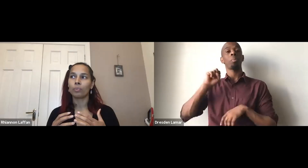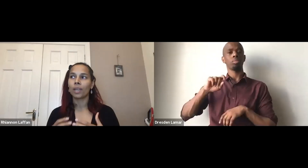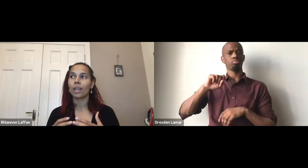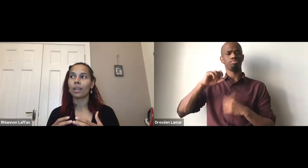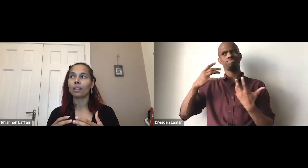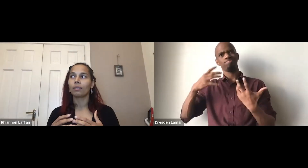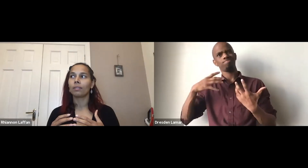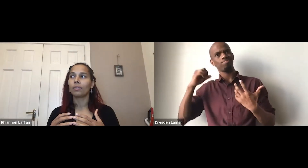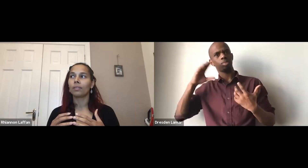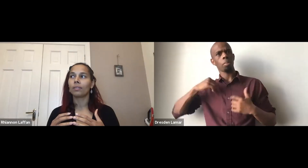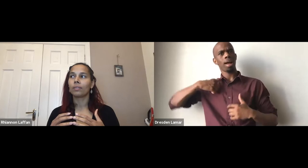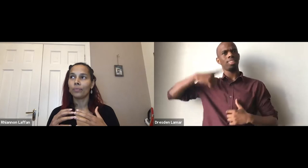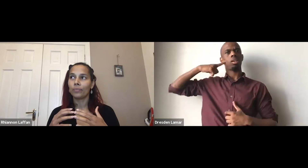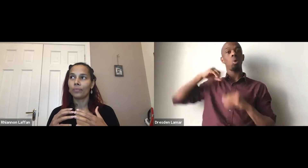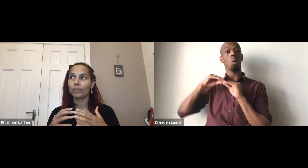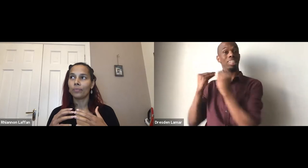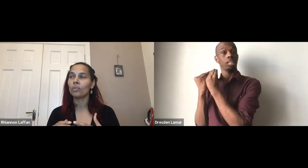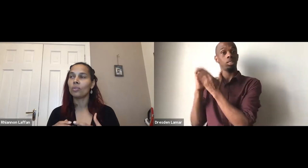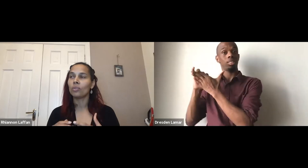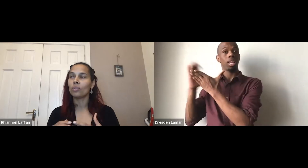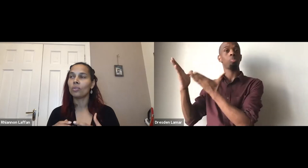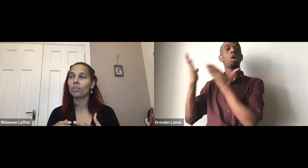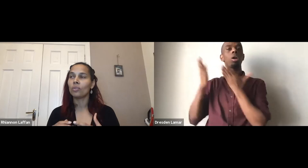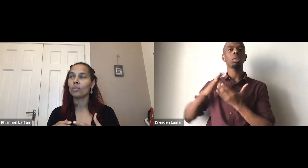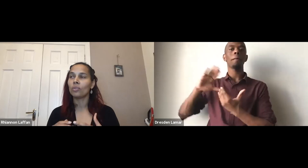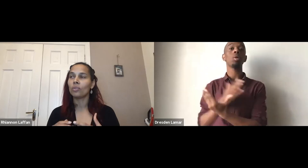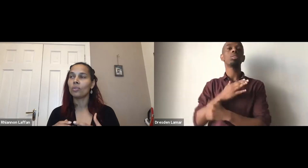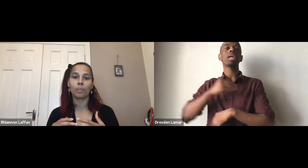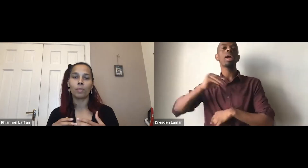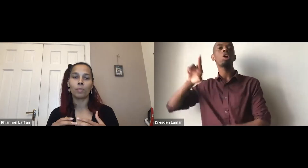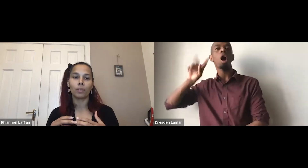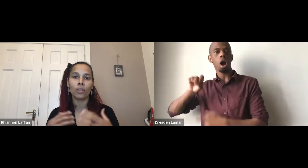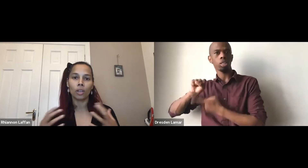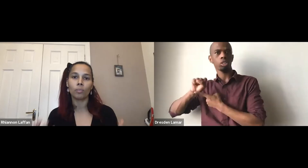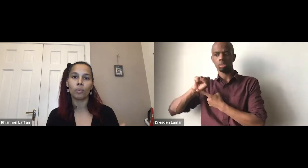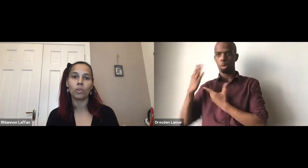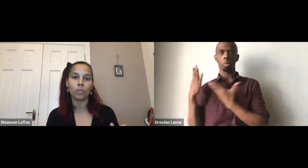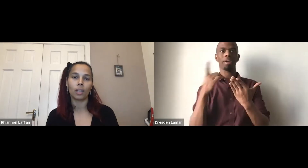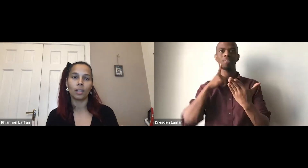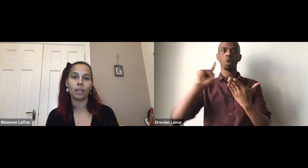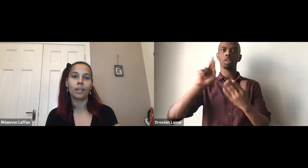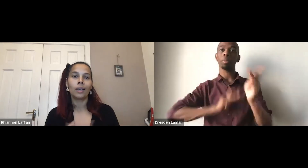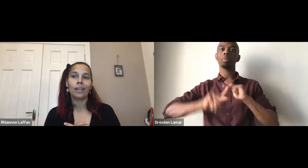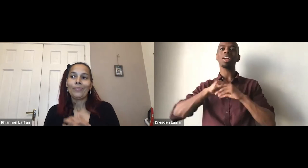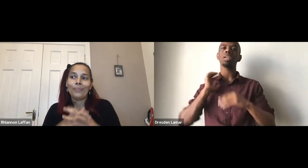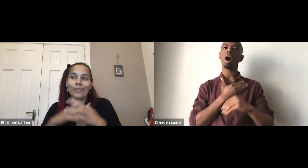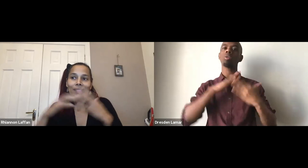bringing the music and the arts to the people in the community.